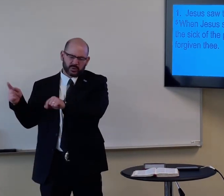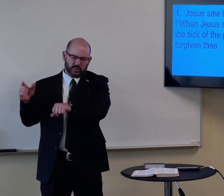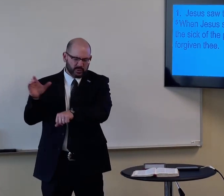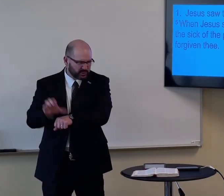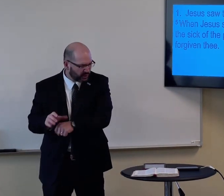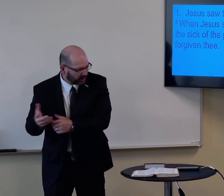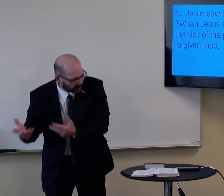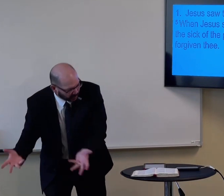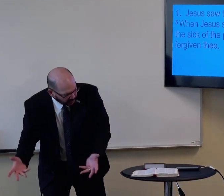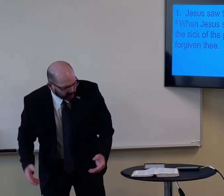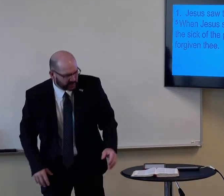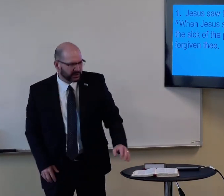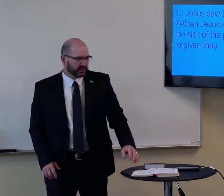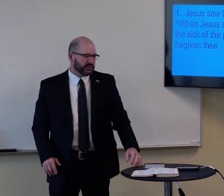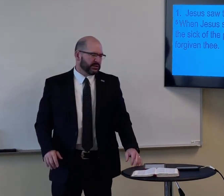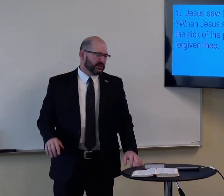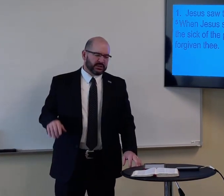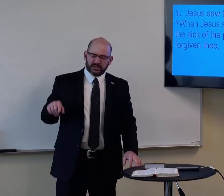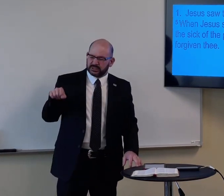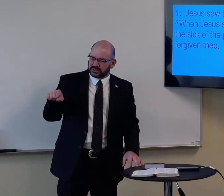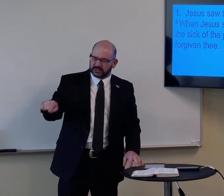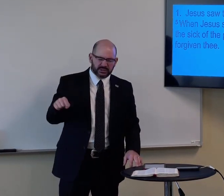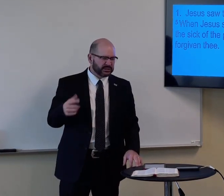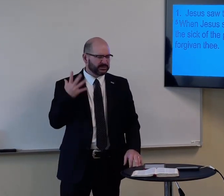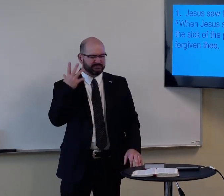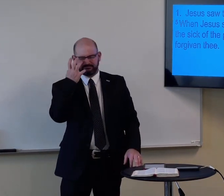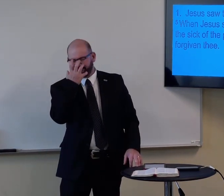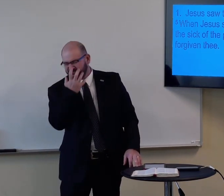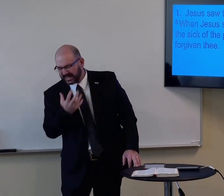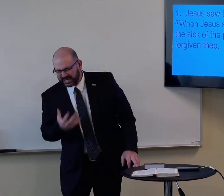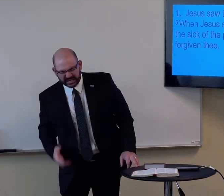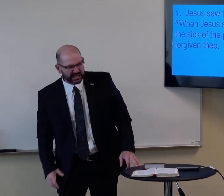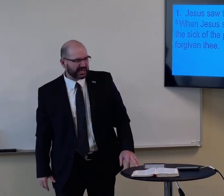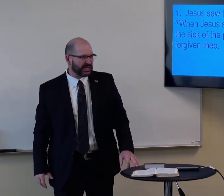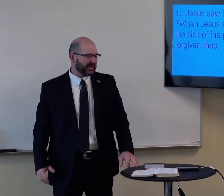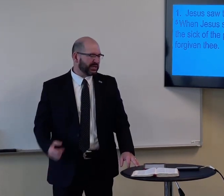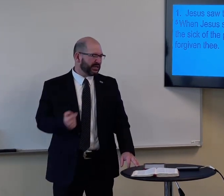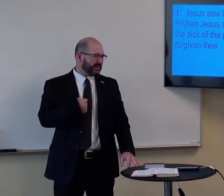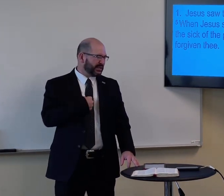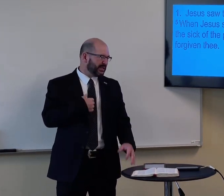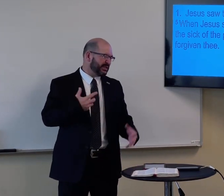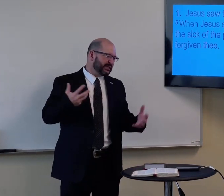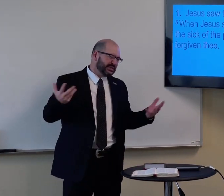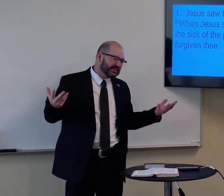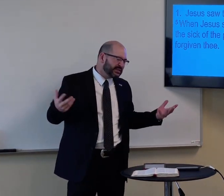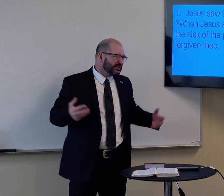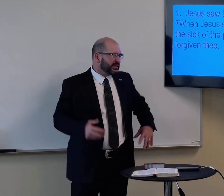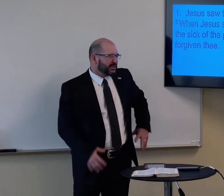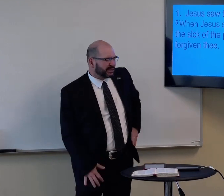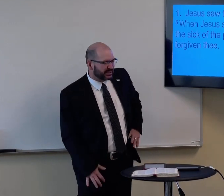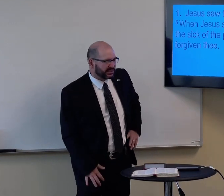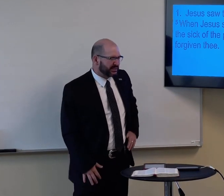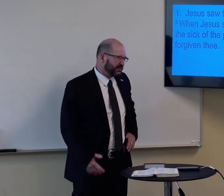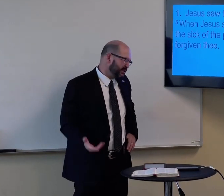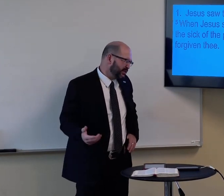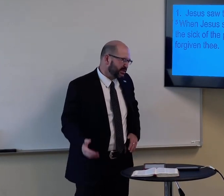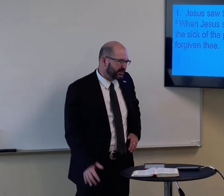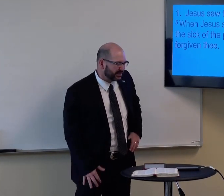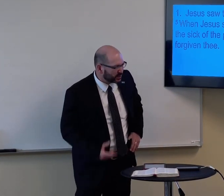She's, you know, going to church. She's grumpy all the time. She's, I mean, I don't know what to